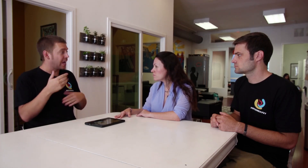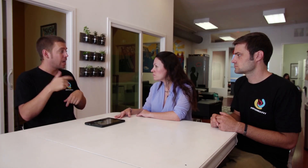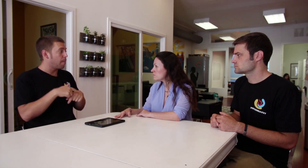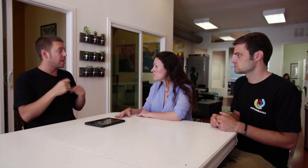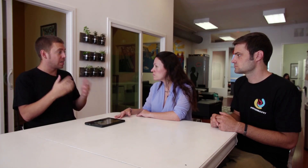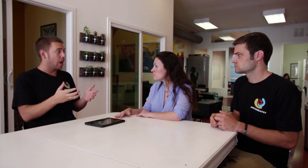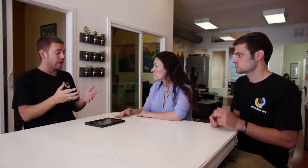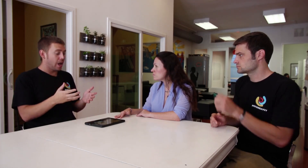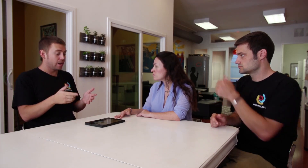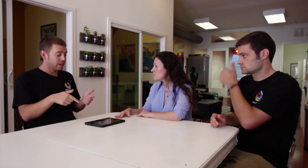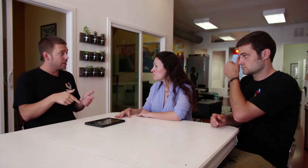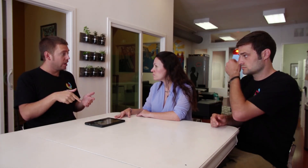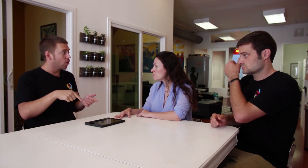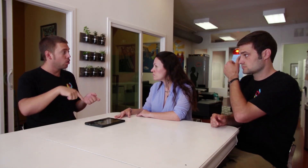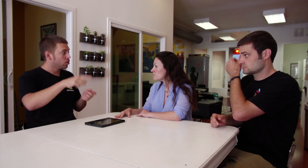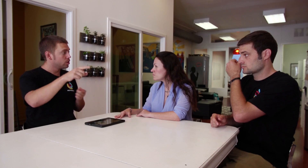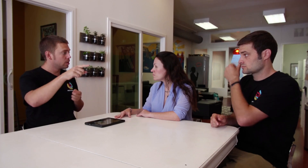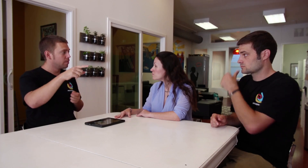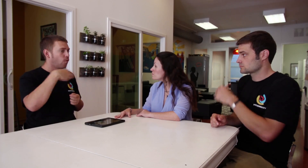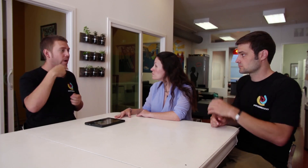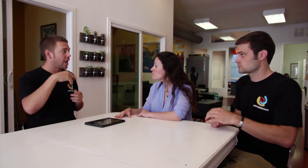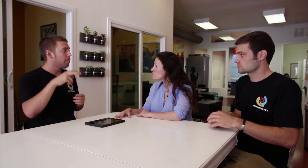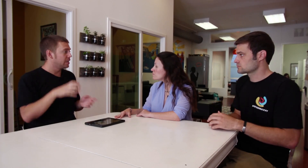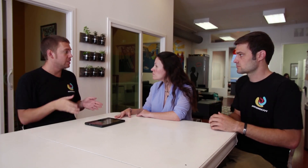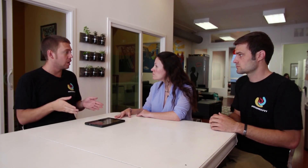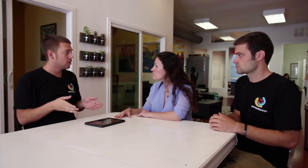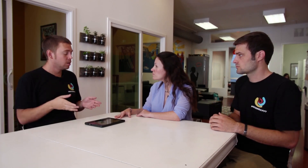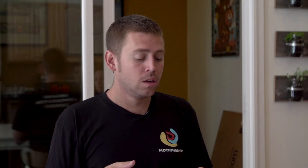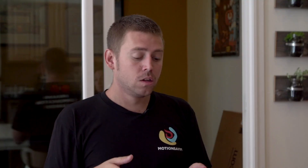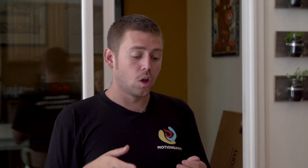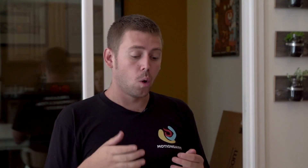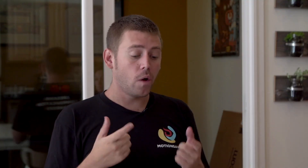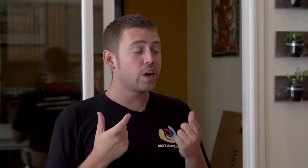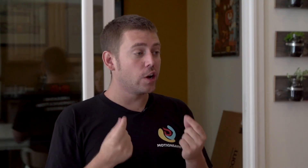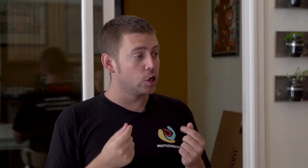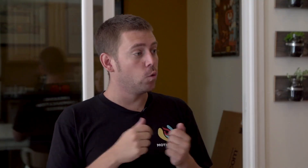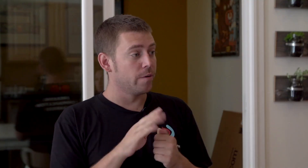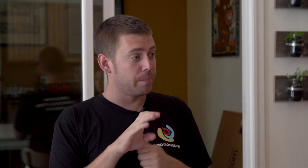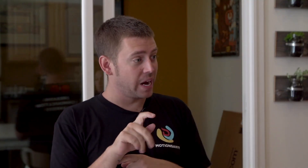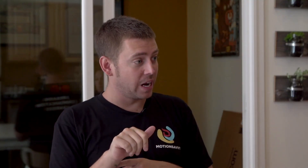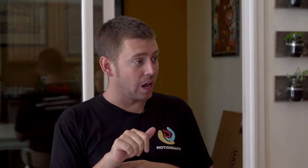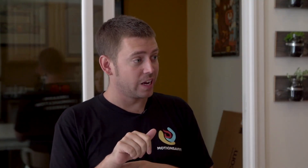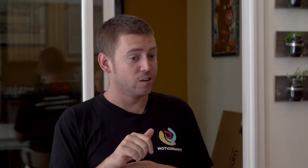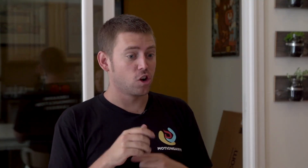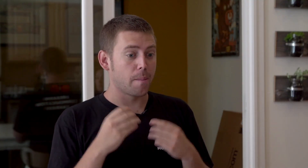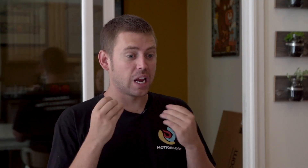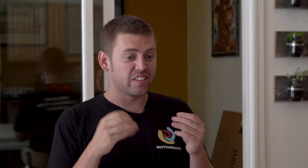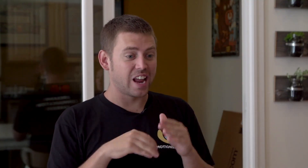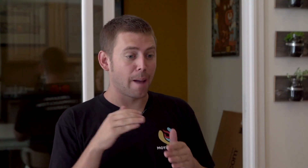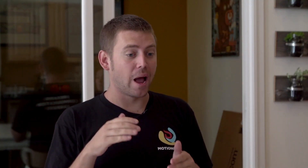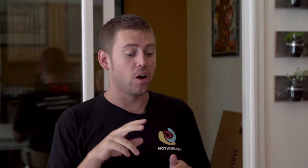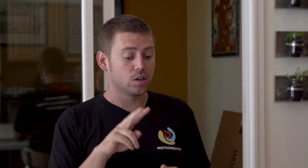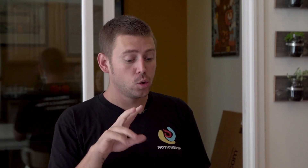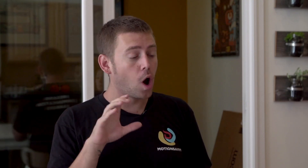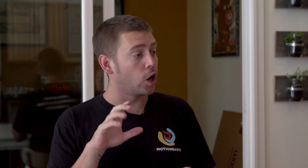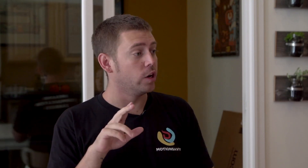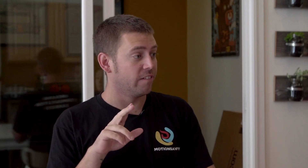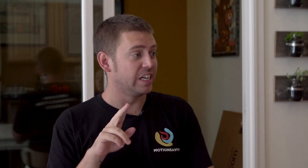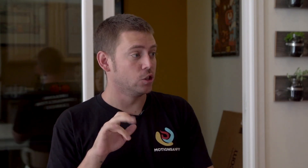and the next time I sign that, it'll voice out PISA. Mm-hmm. So what we're going to do with beta is we're going to be giving out about 200 of these